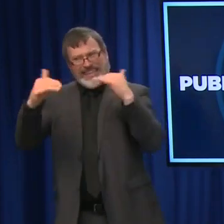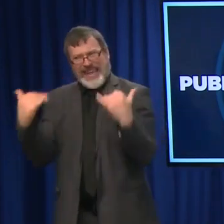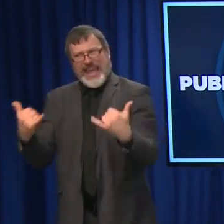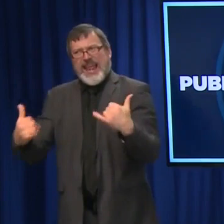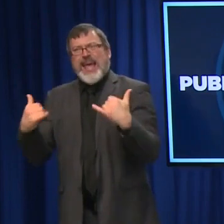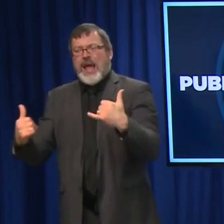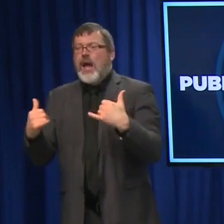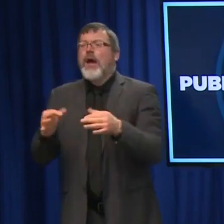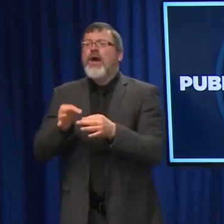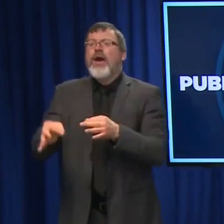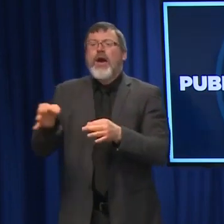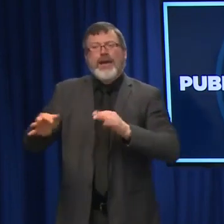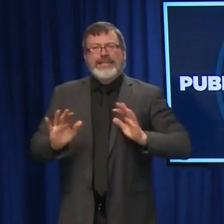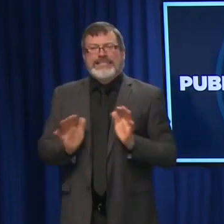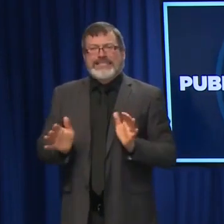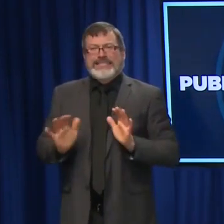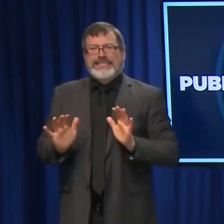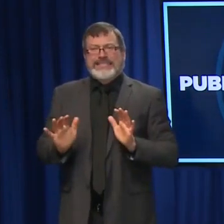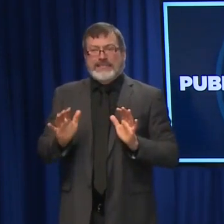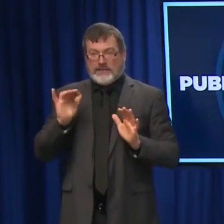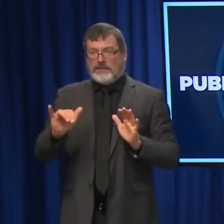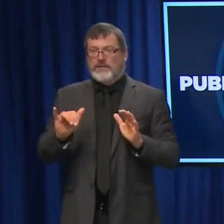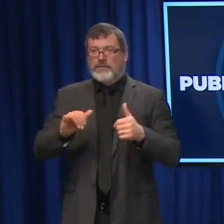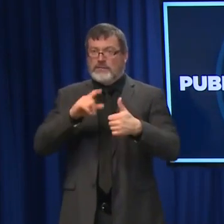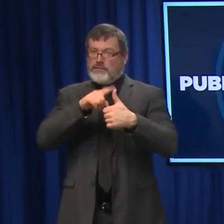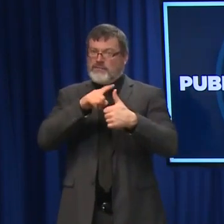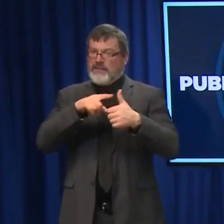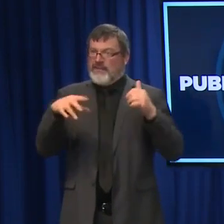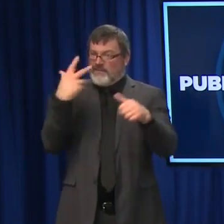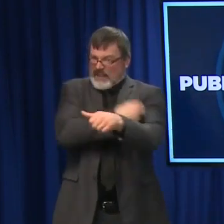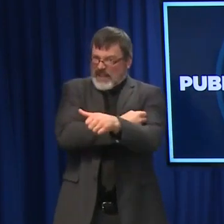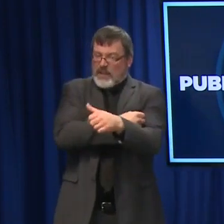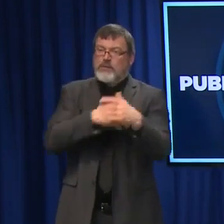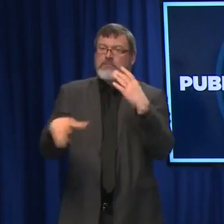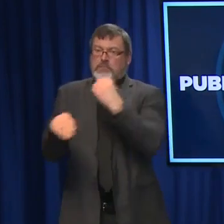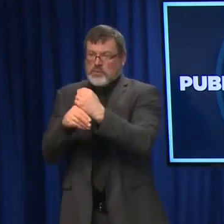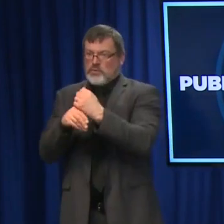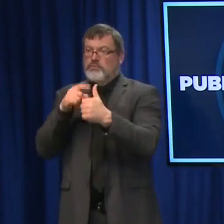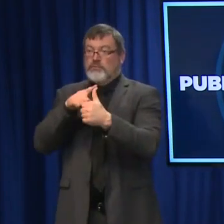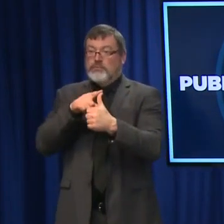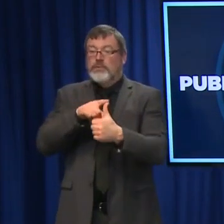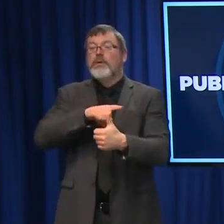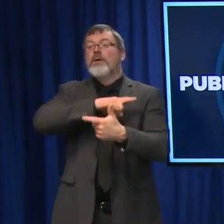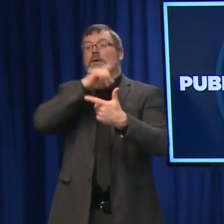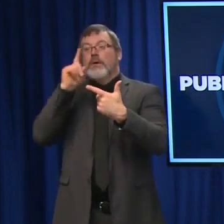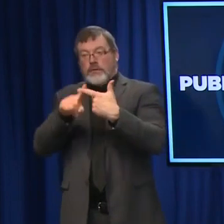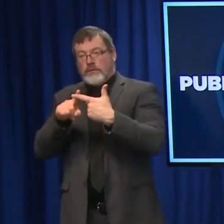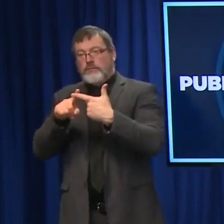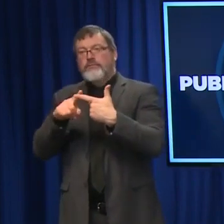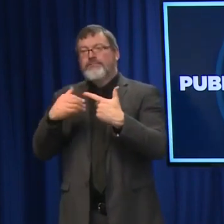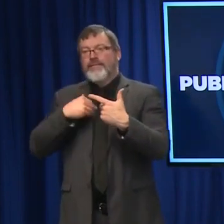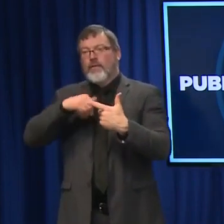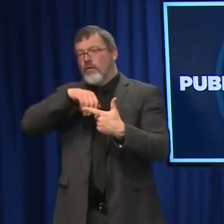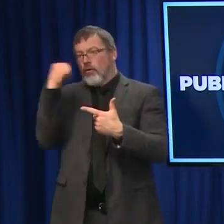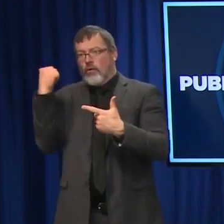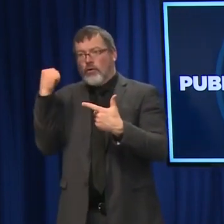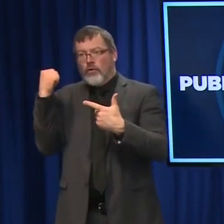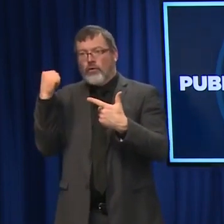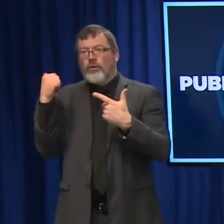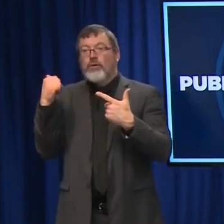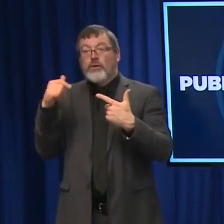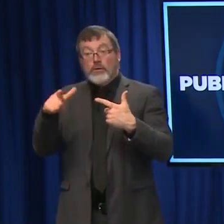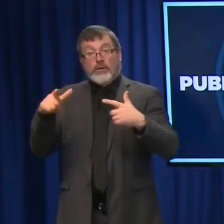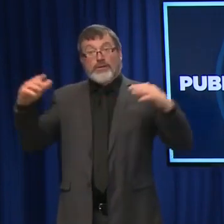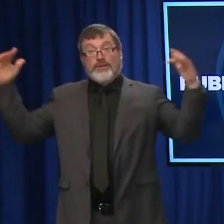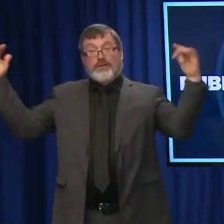to vaccination, as the governor mentioned, it's important for people to also continue to continue to take other steps over the holiday season as they're gathering with people.